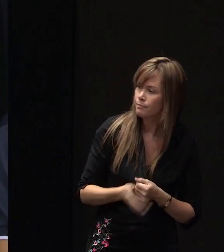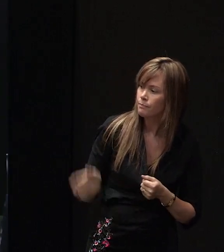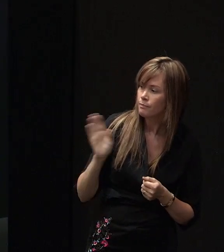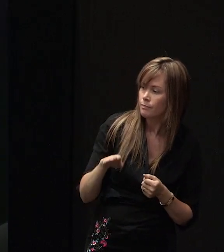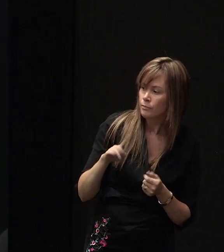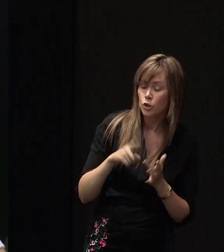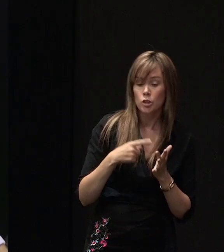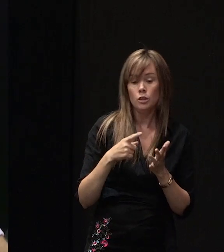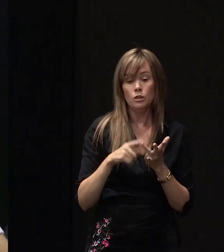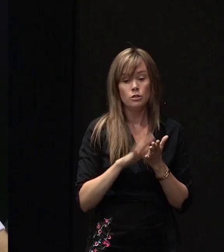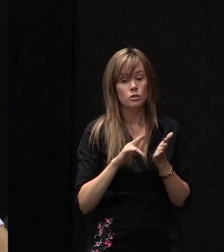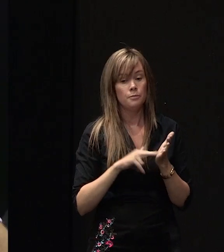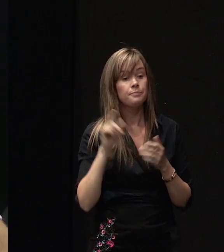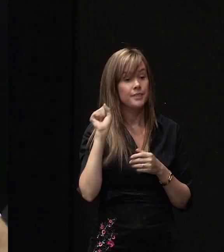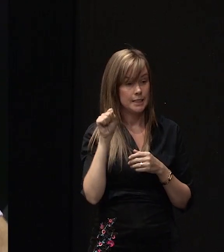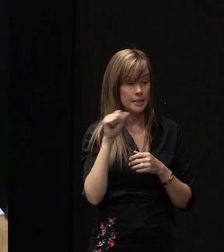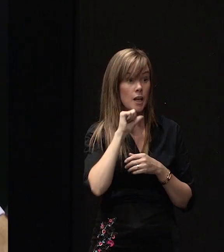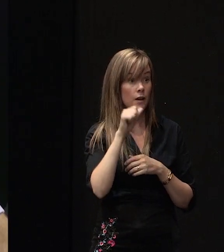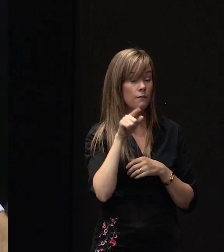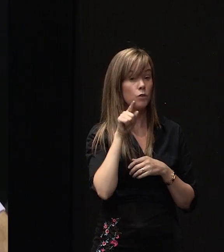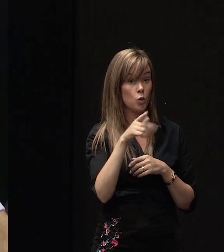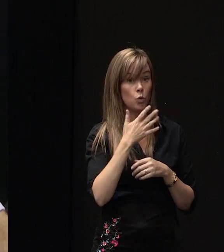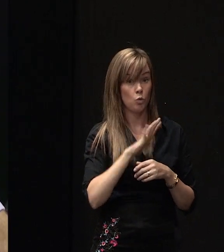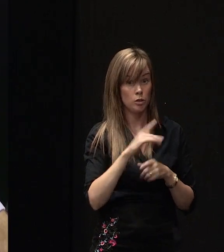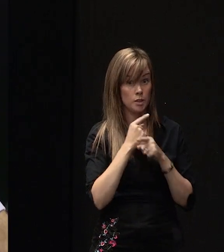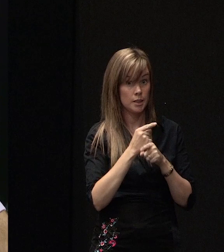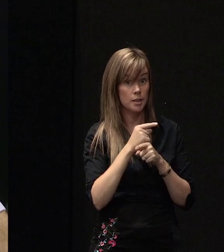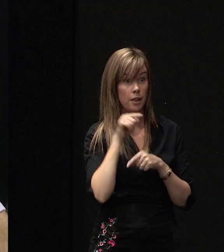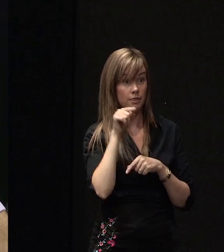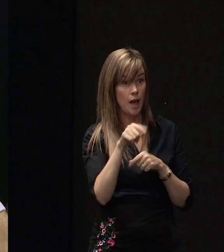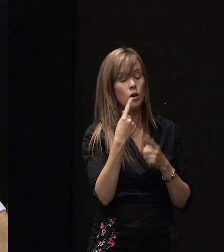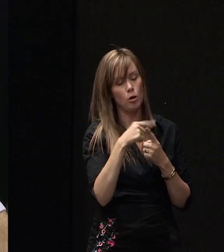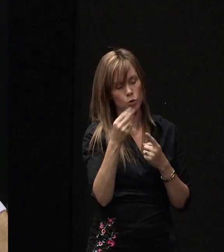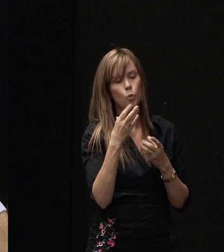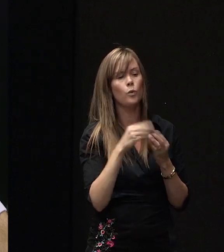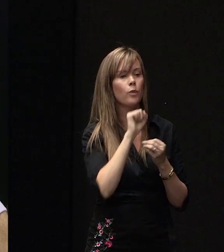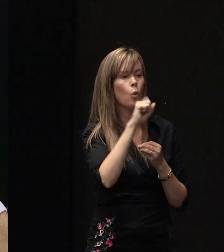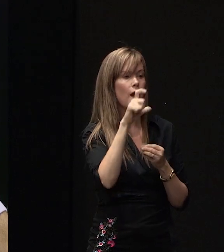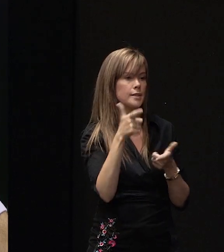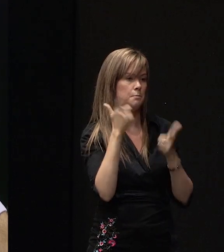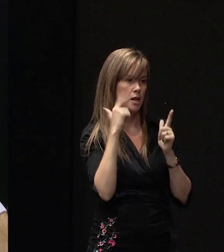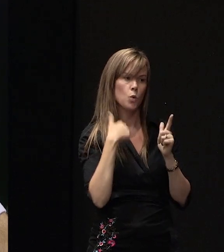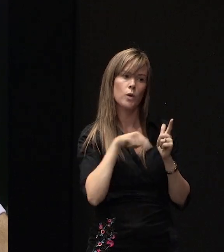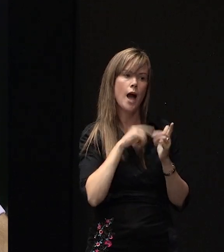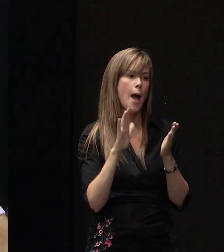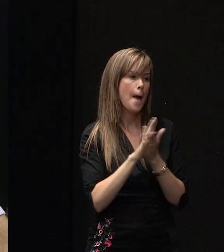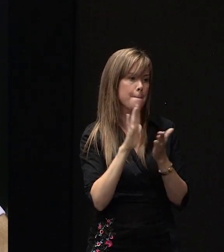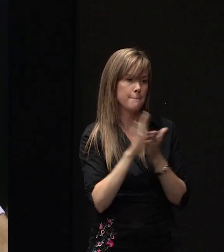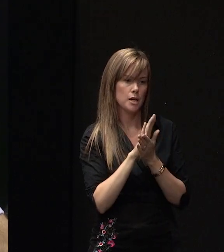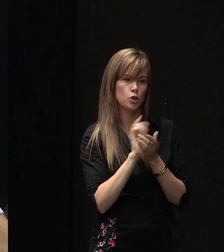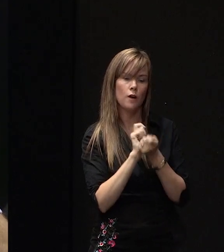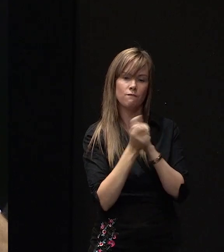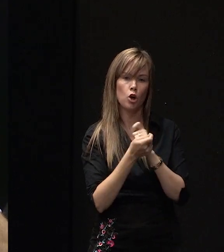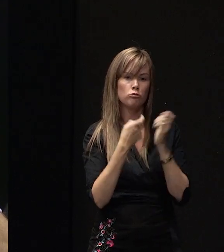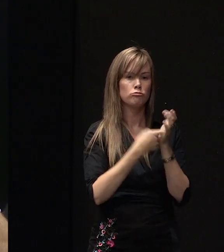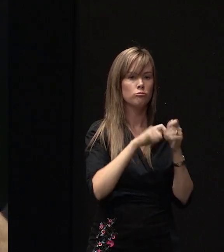Yeah, definitely, you should discuss it. If that's an option you want to explore, discuss that with your case manager. We're more than happy to convert repairs into rebuilds, but